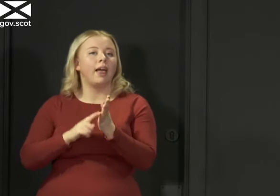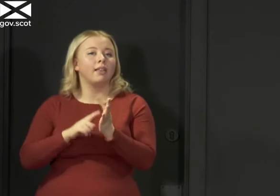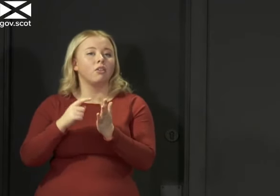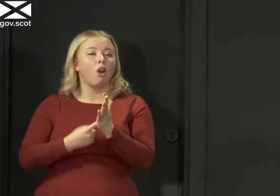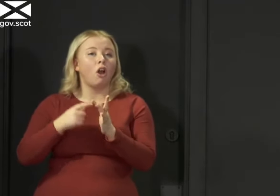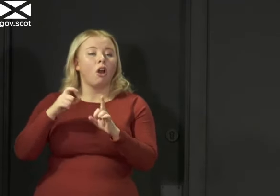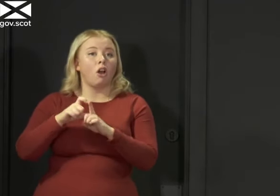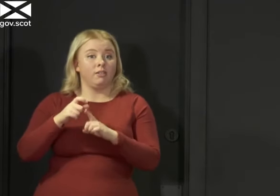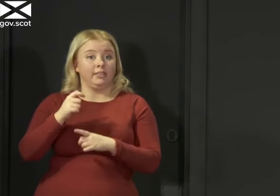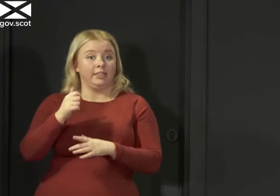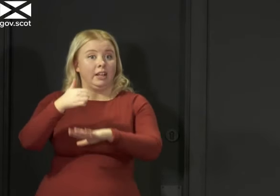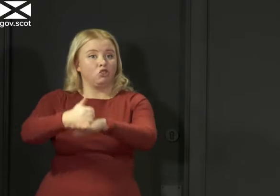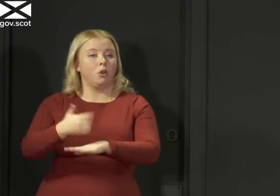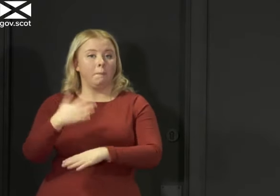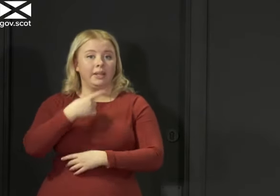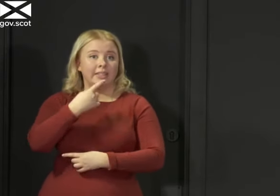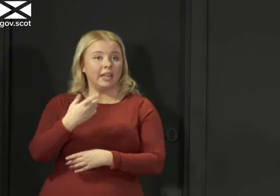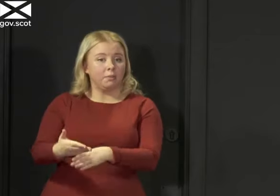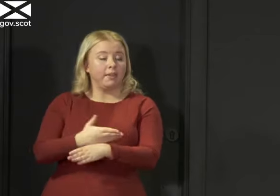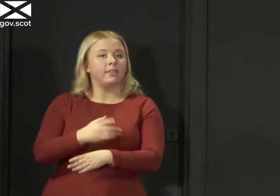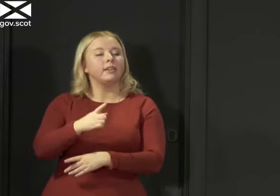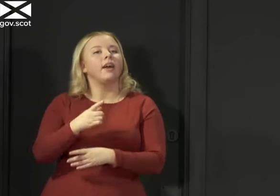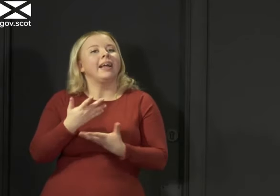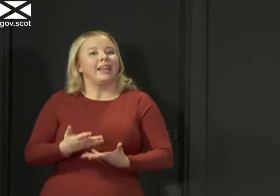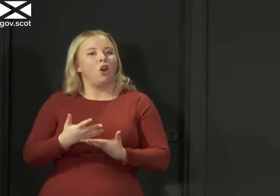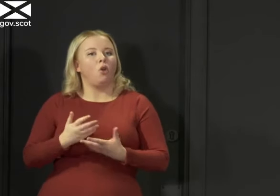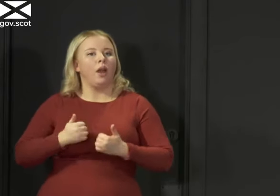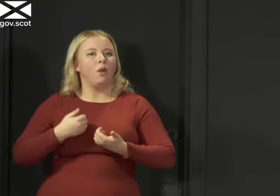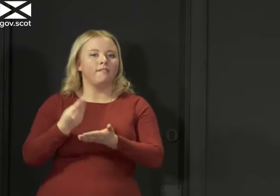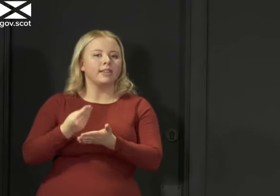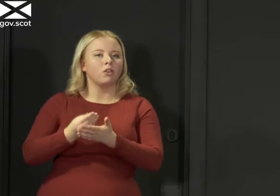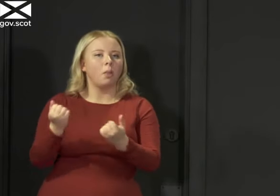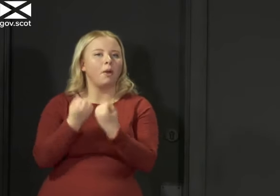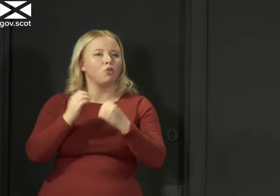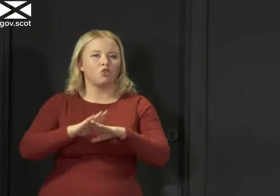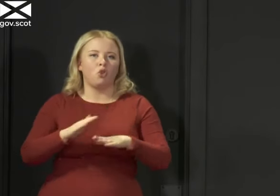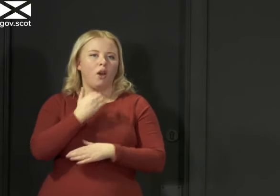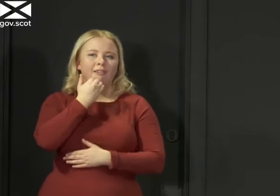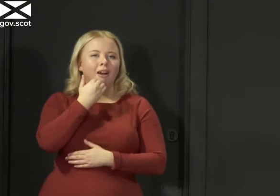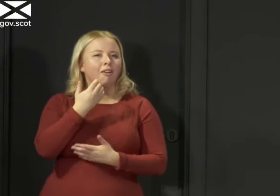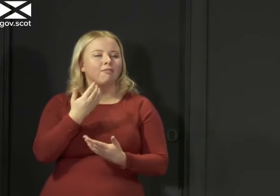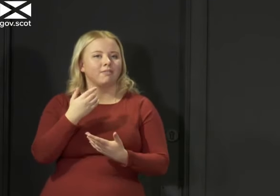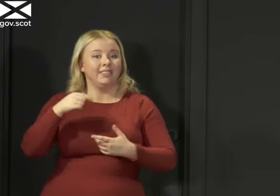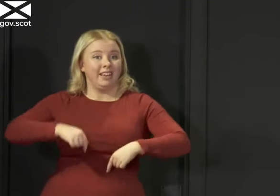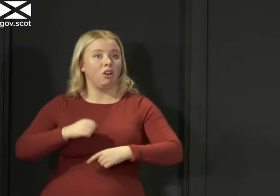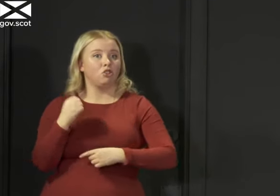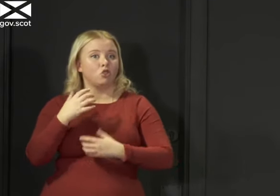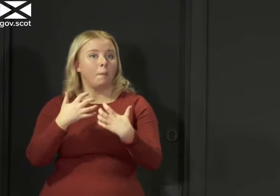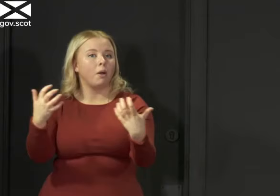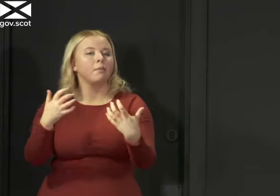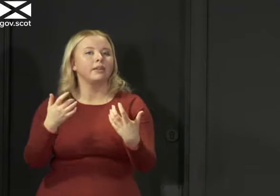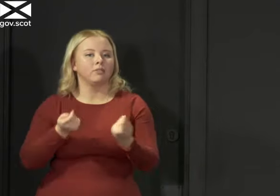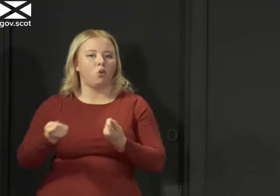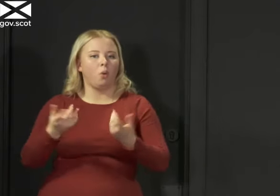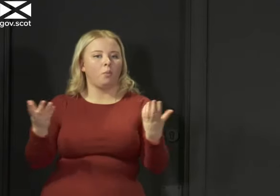previously that the current fiscal powers of the Scottish Parliament are probably not sufficient to deal with the reality now